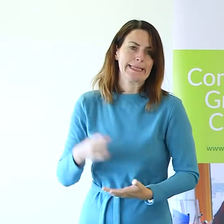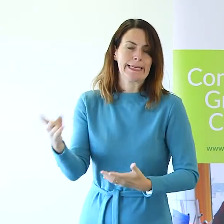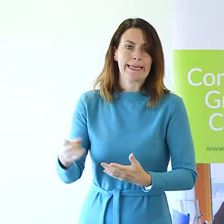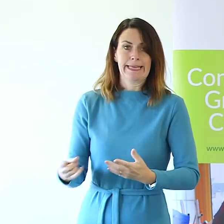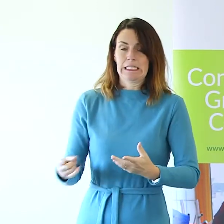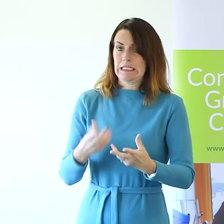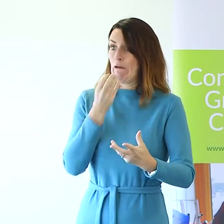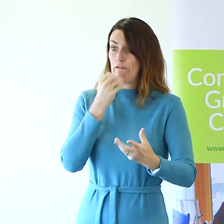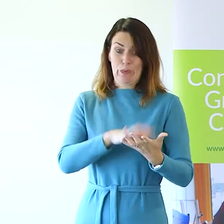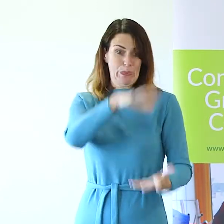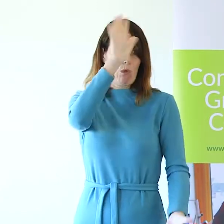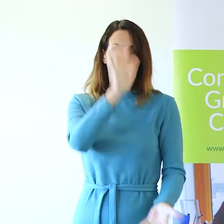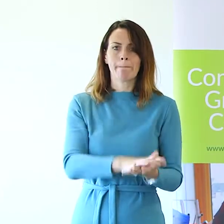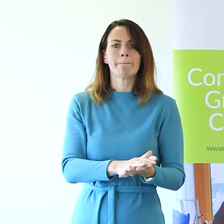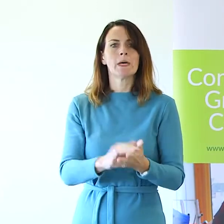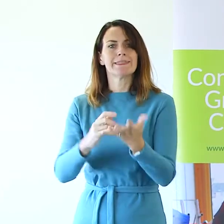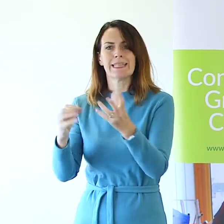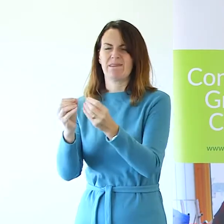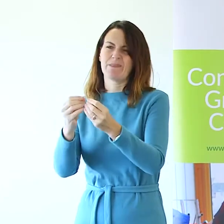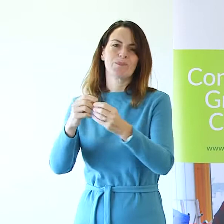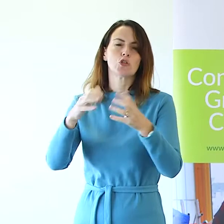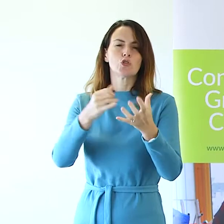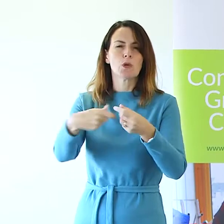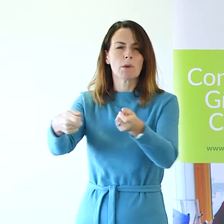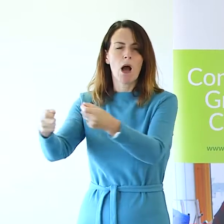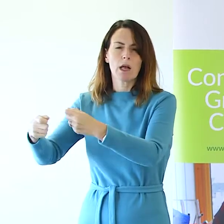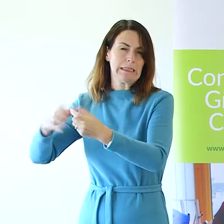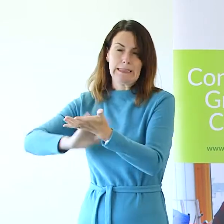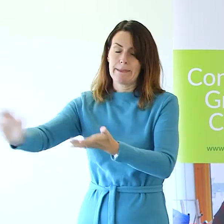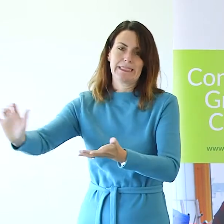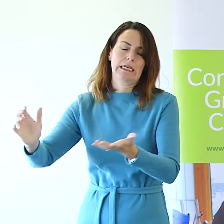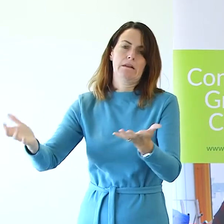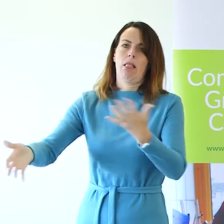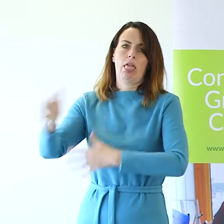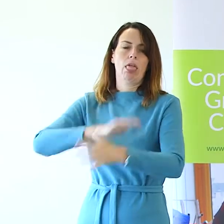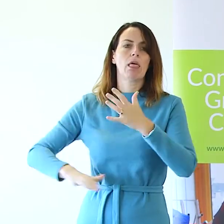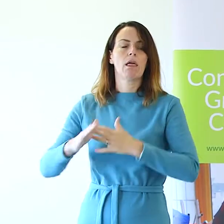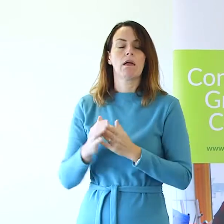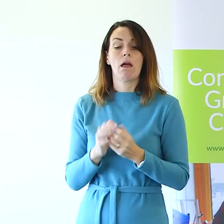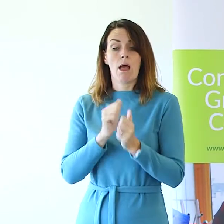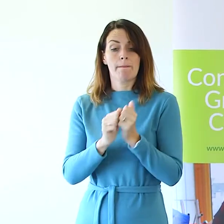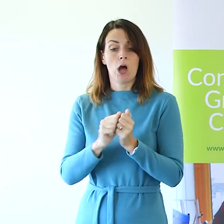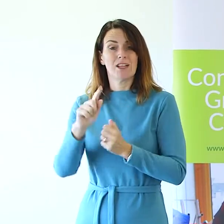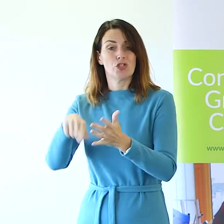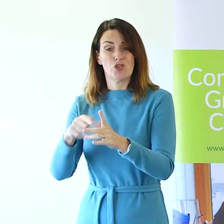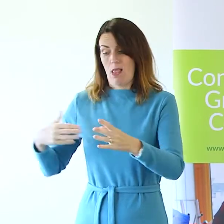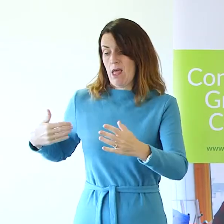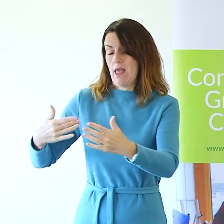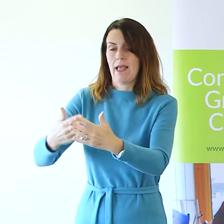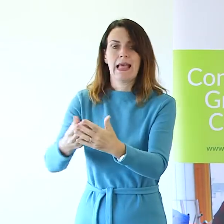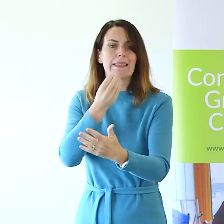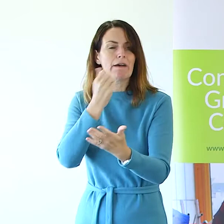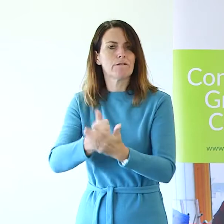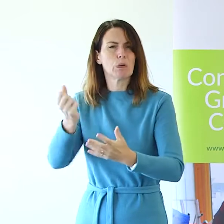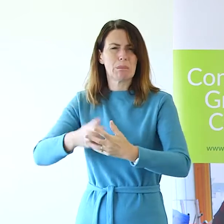up as supermarkets emptied. Between March and July 2020, the Food Bank gave out